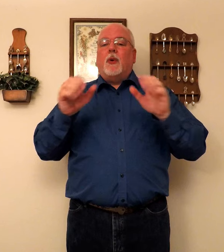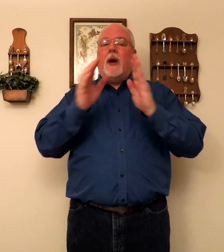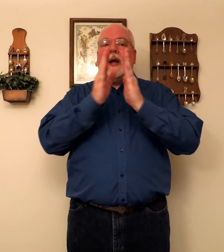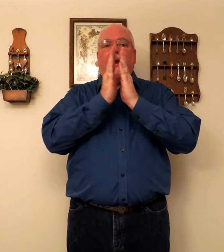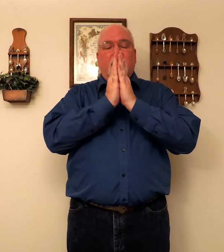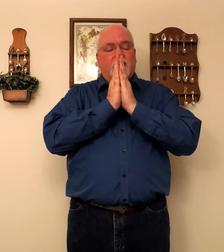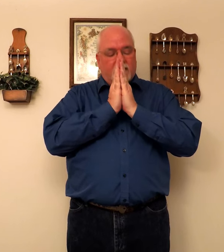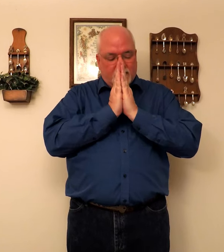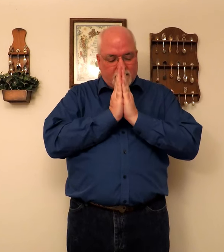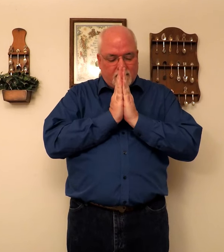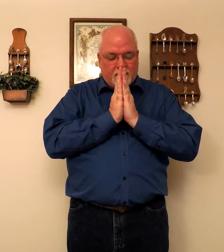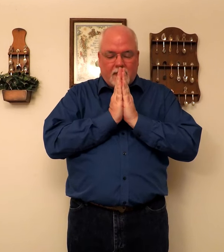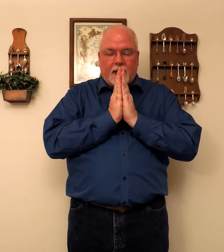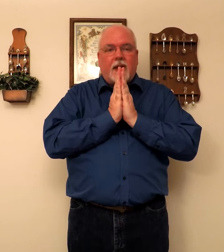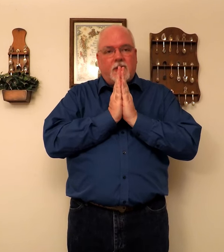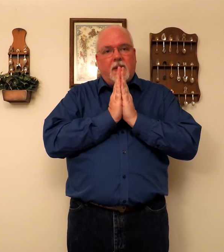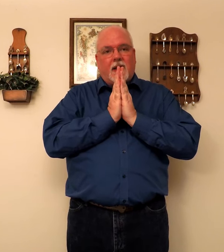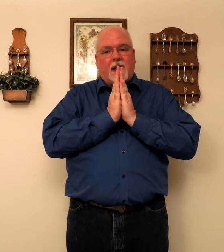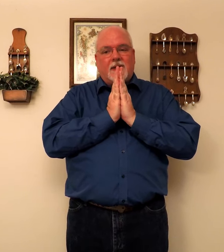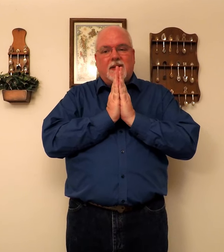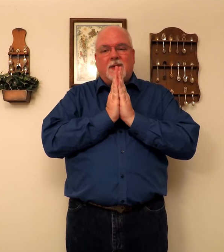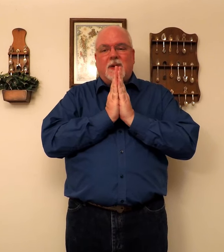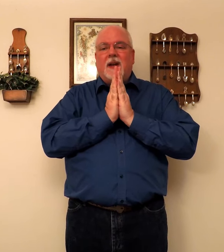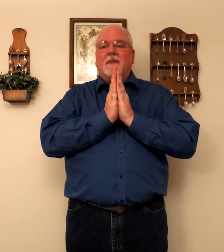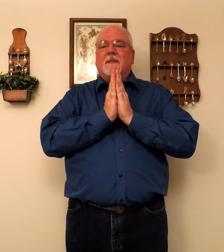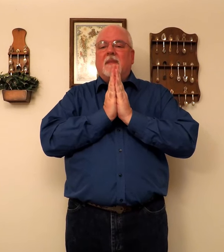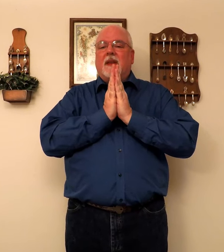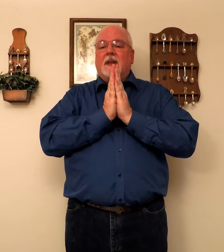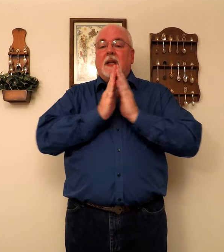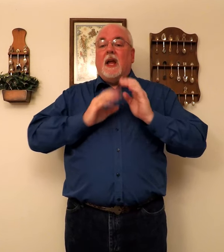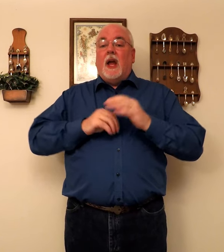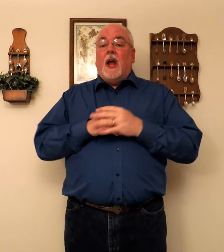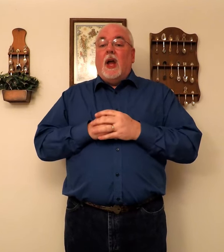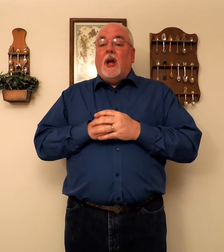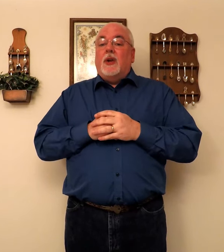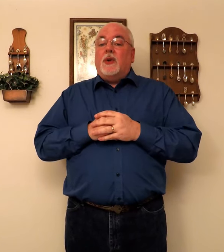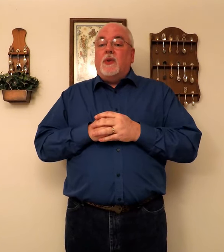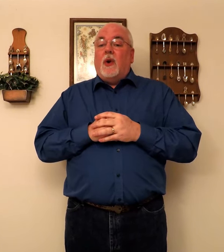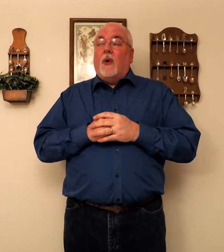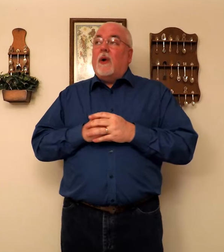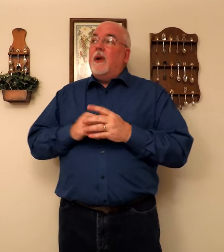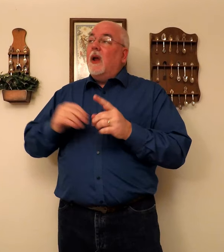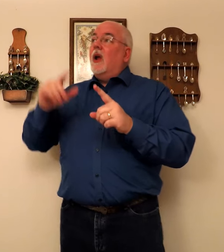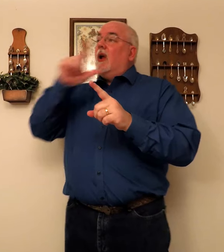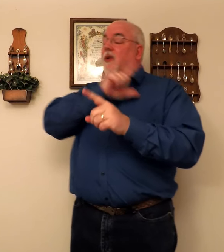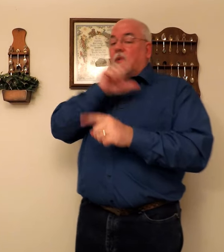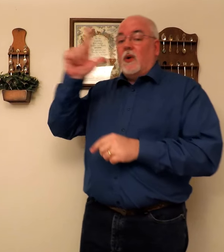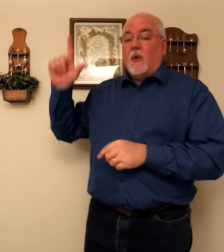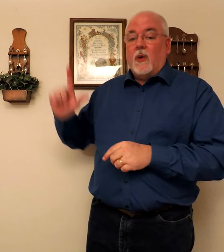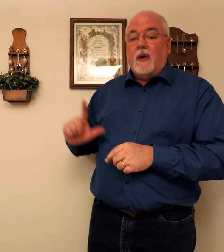Pray. Now that should make a lot of sense. Right. To the Lord. To the Lord.